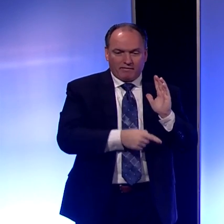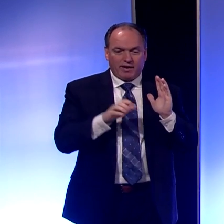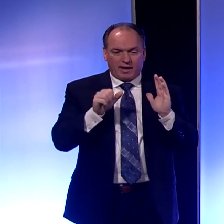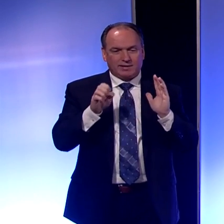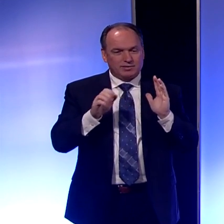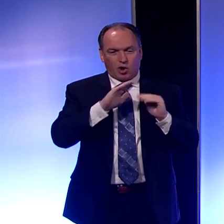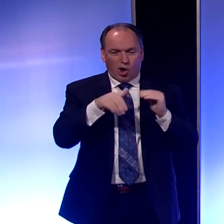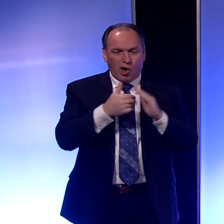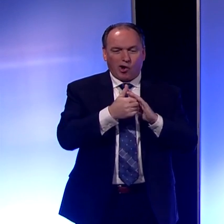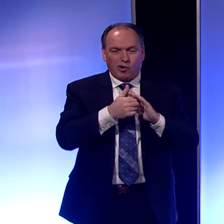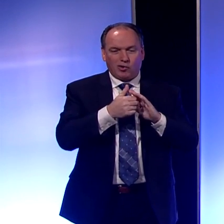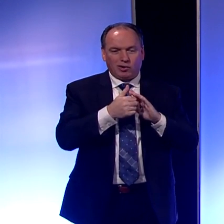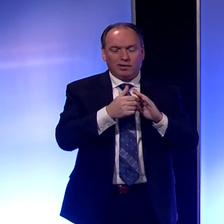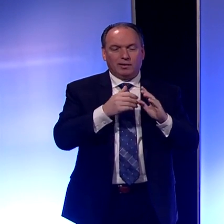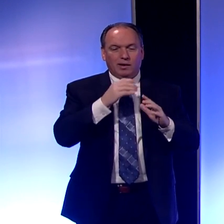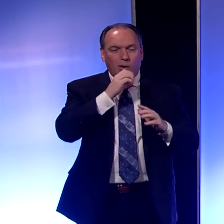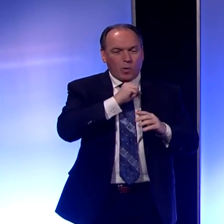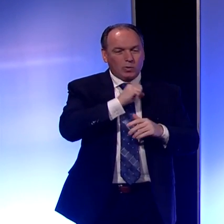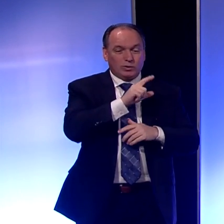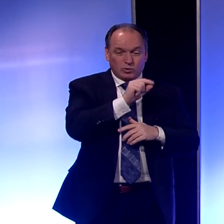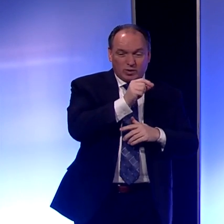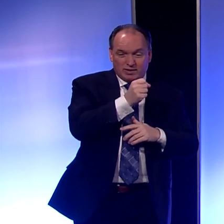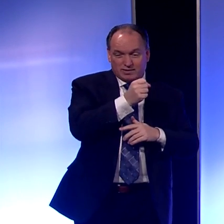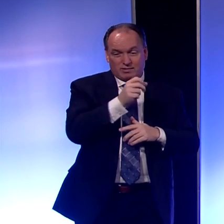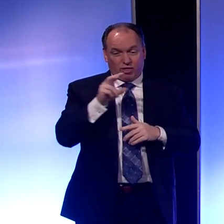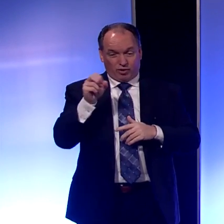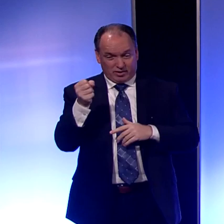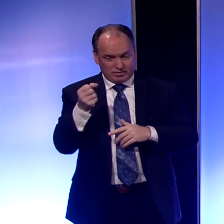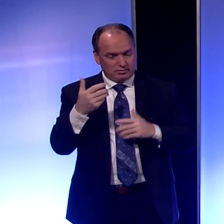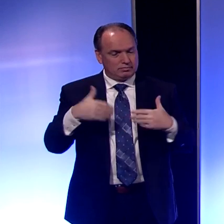are all in their 20s and 30s.